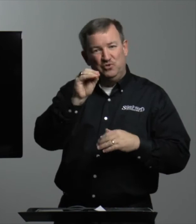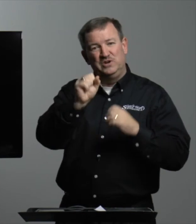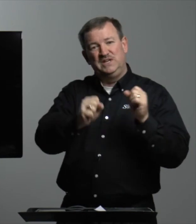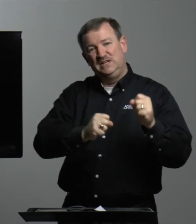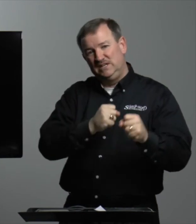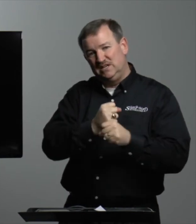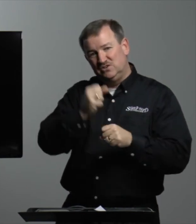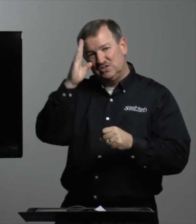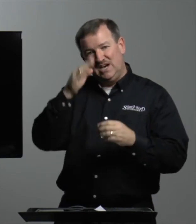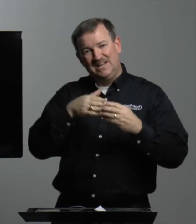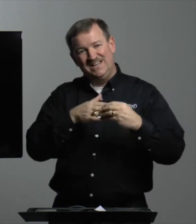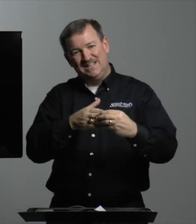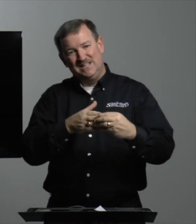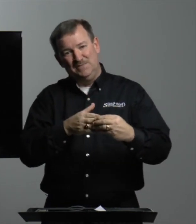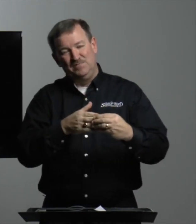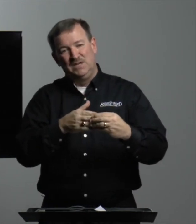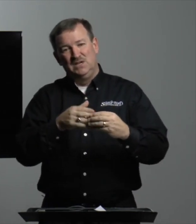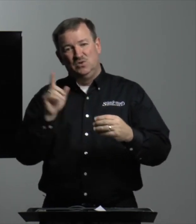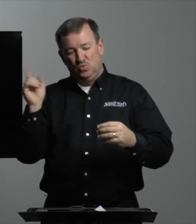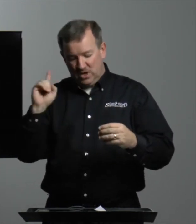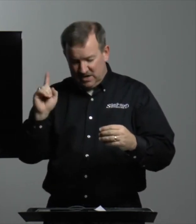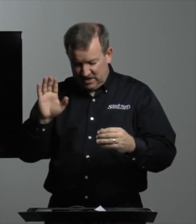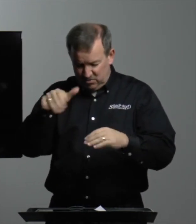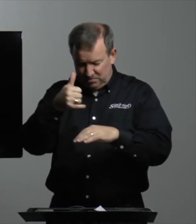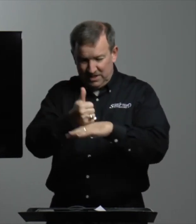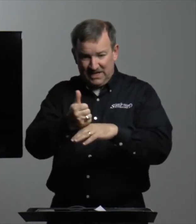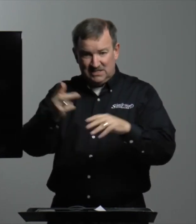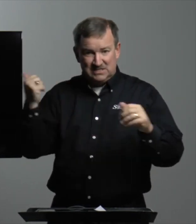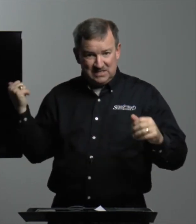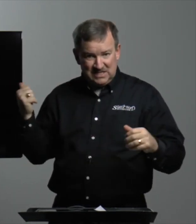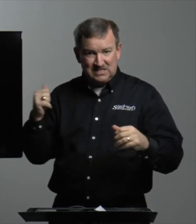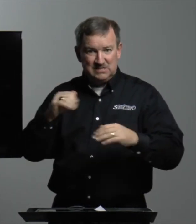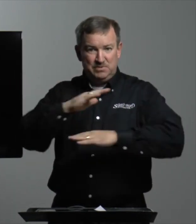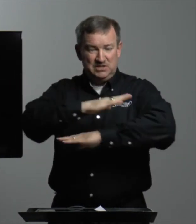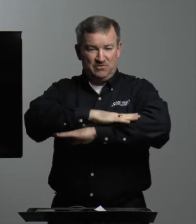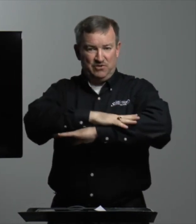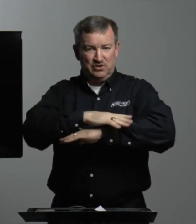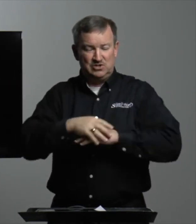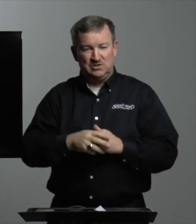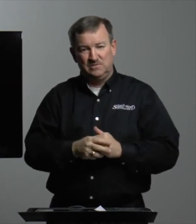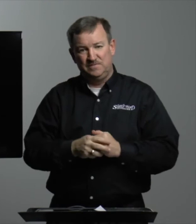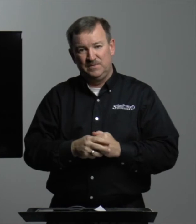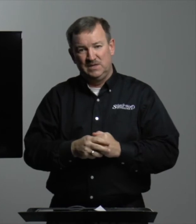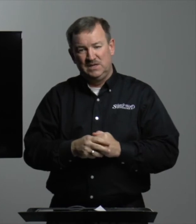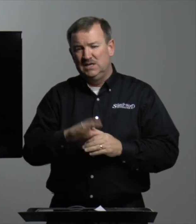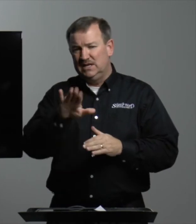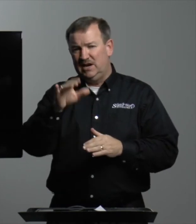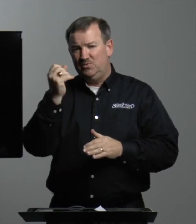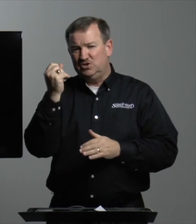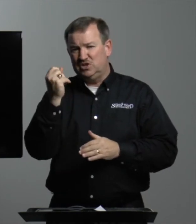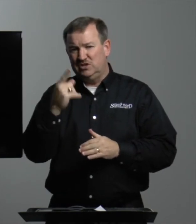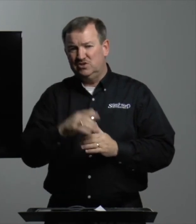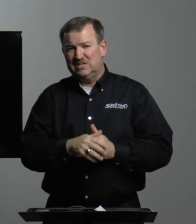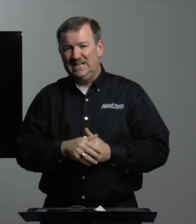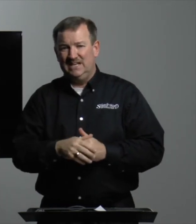40 years. God led them where they would place this piece of furniture. Now I want you to understand